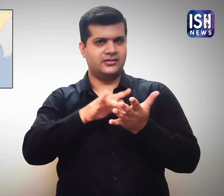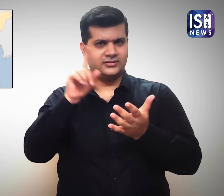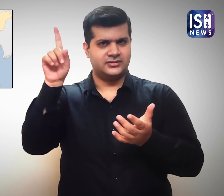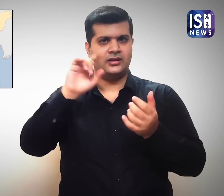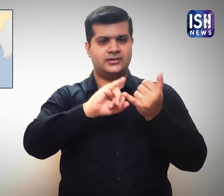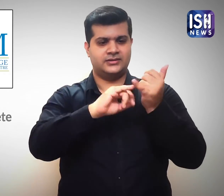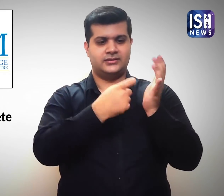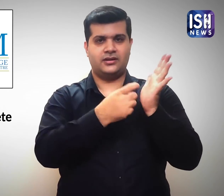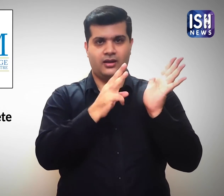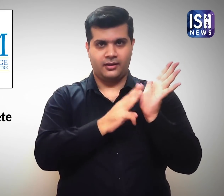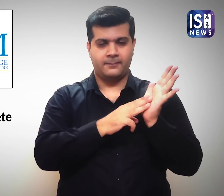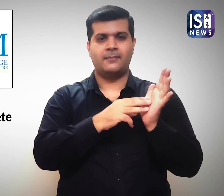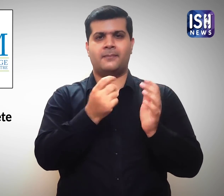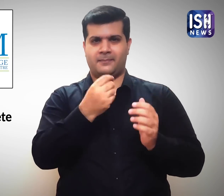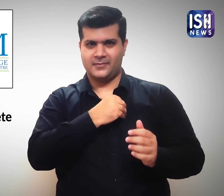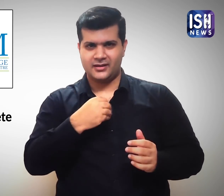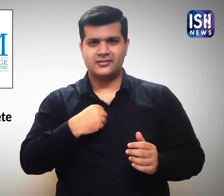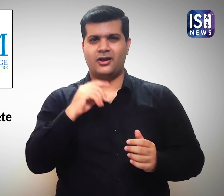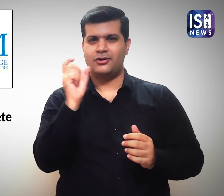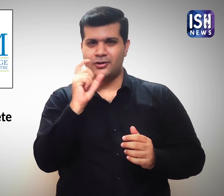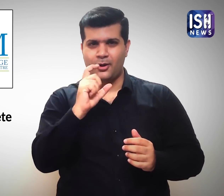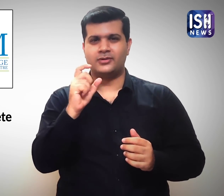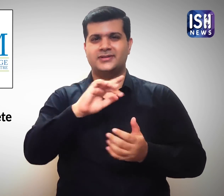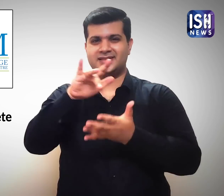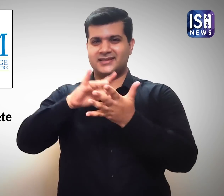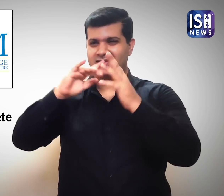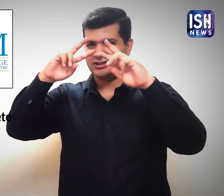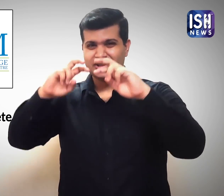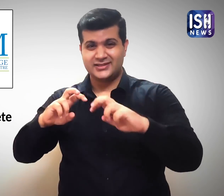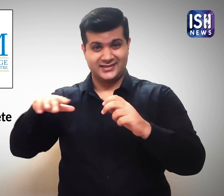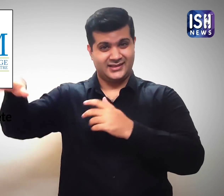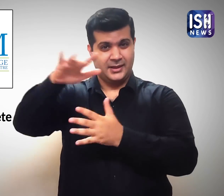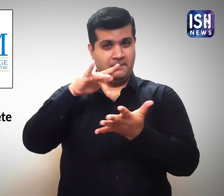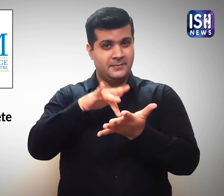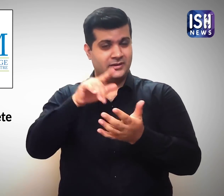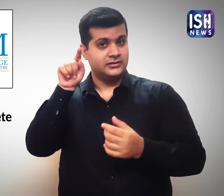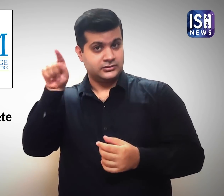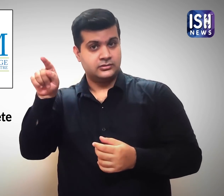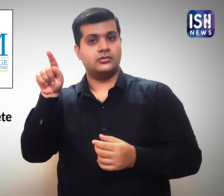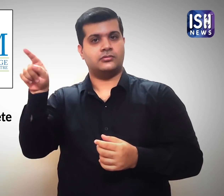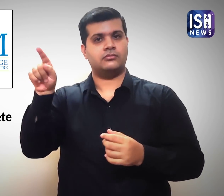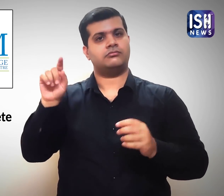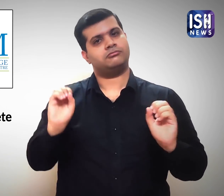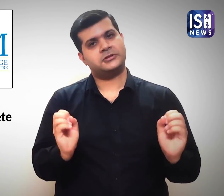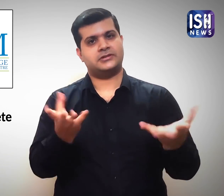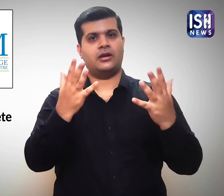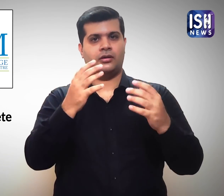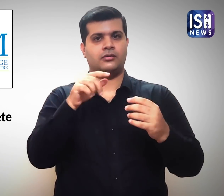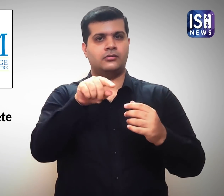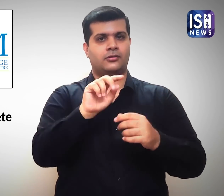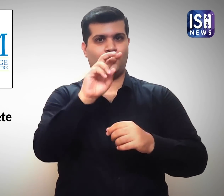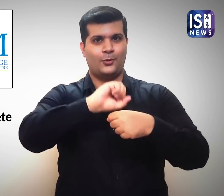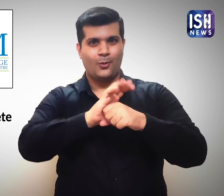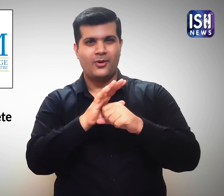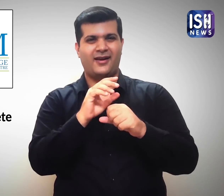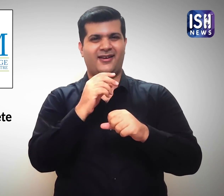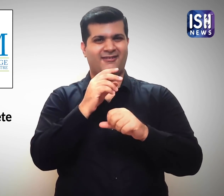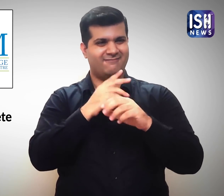Chennai's SRM Medical College Hospital & Research Centre have started conducting the clinical